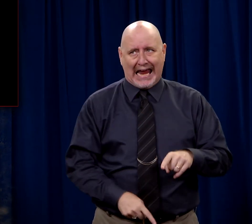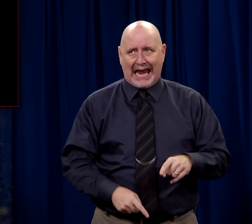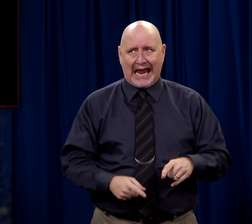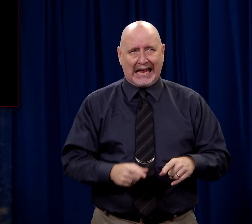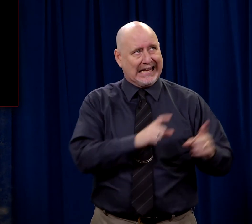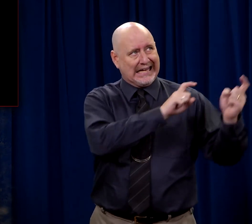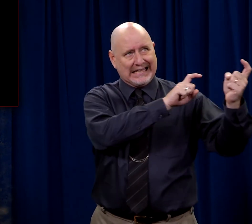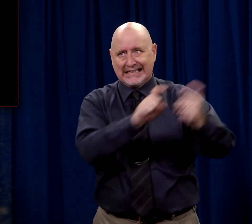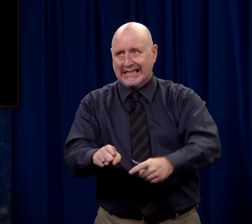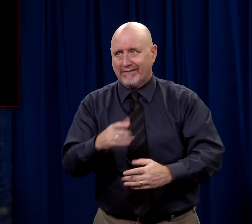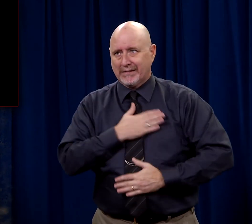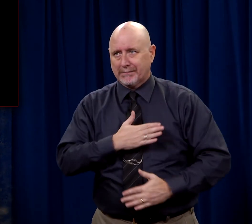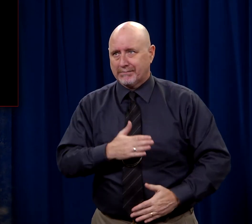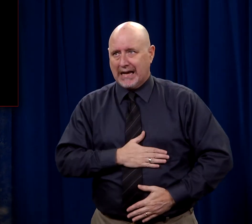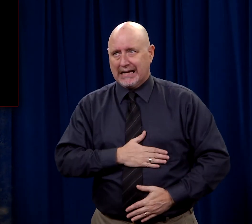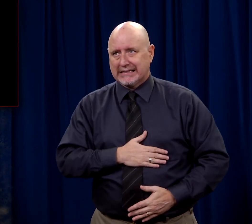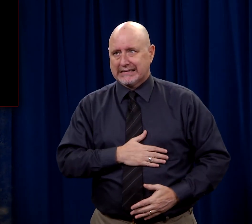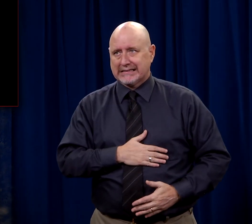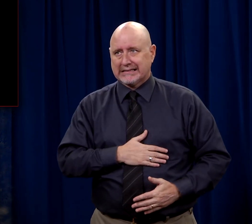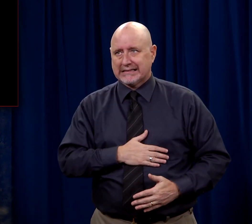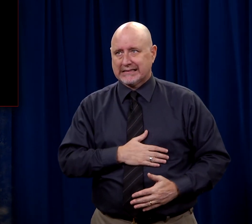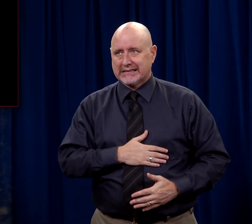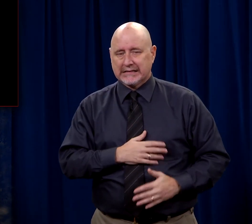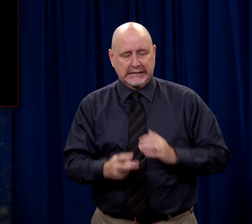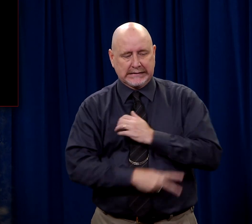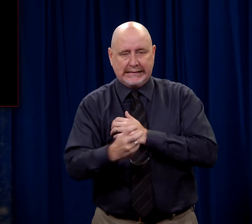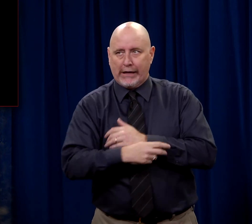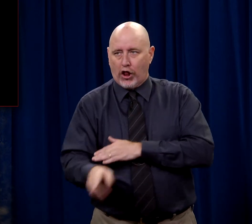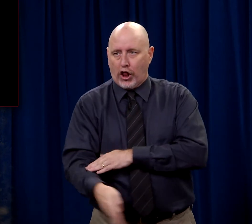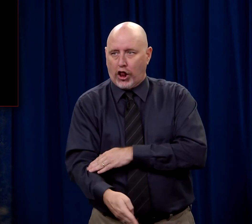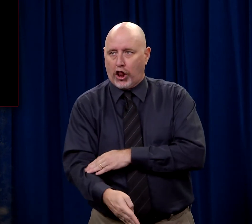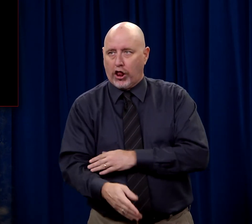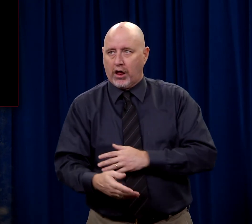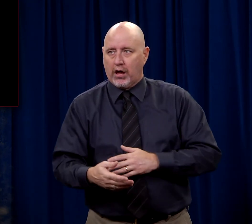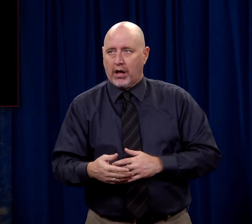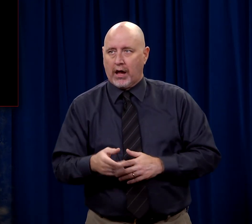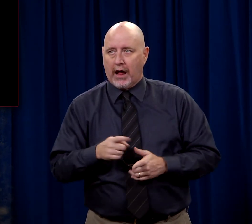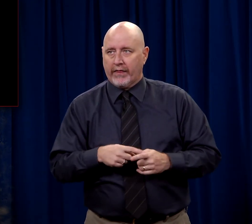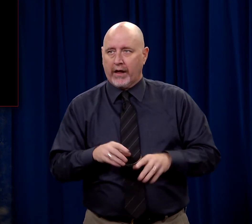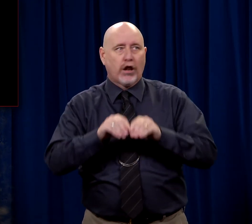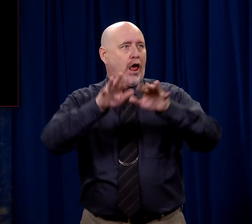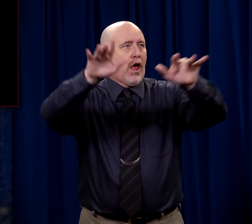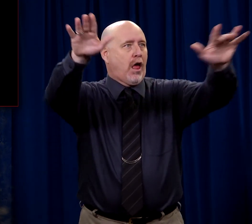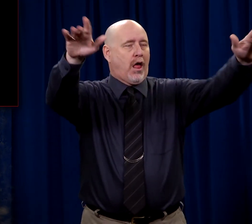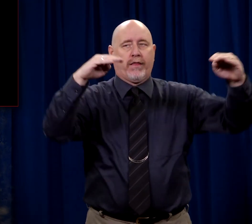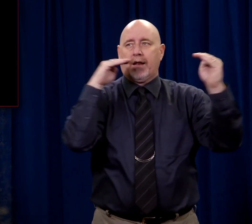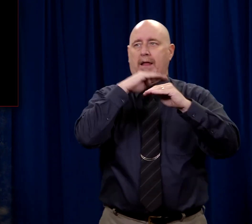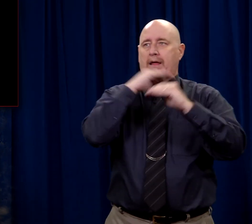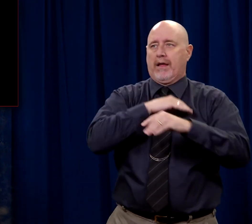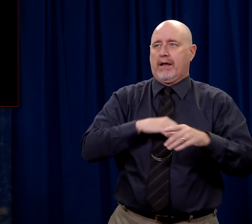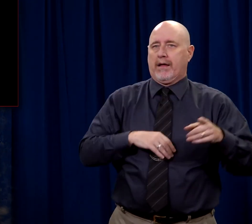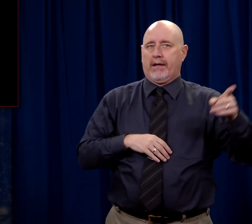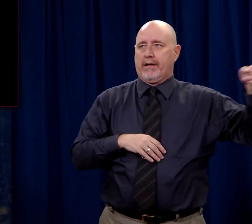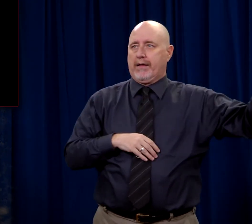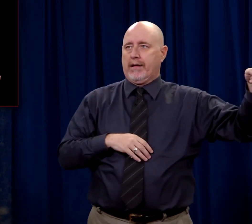can't let the disciples of Jesus come and steal the body away and then perpetuate this hoax